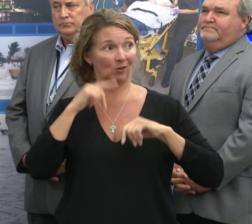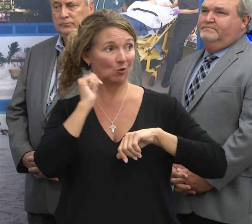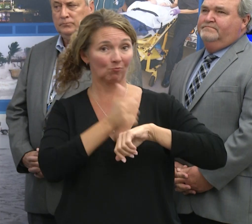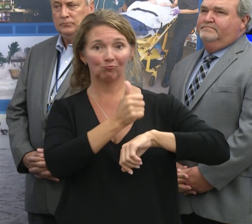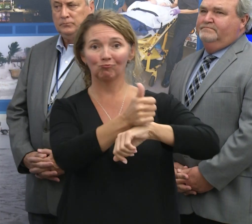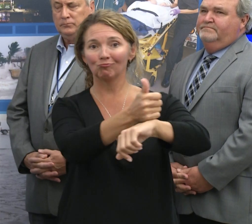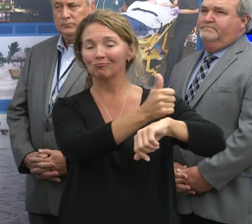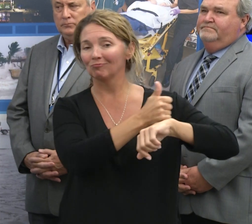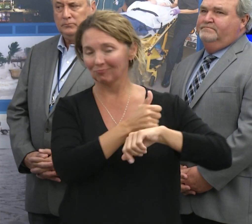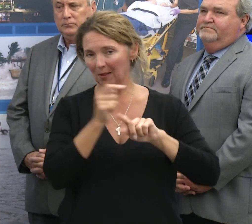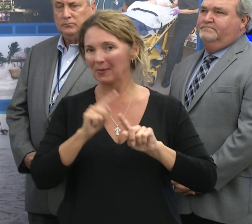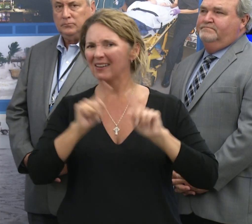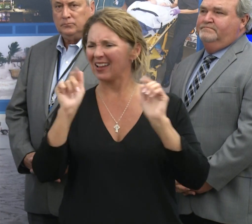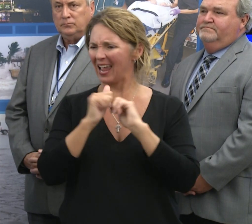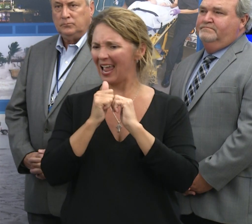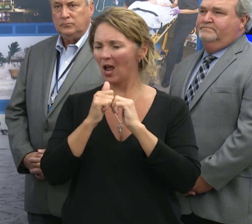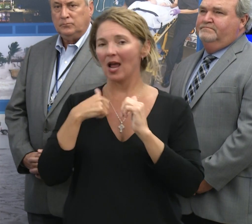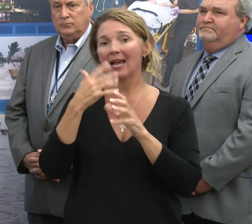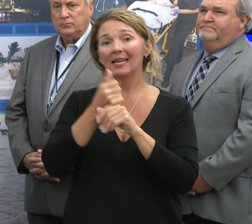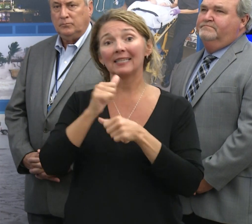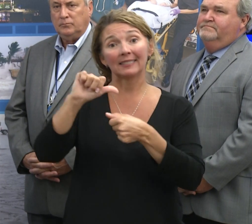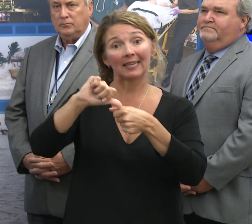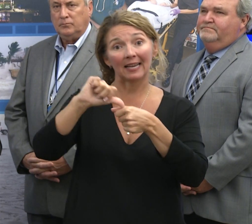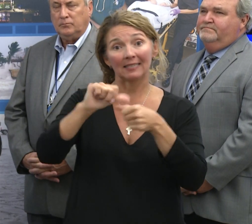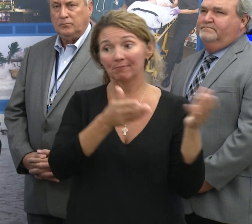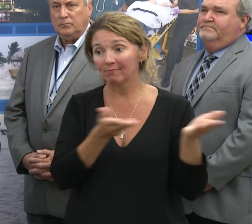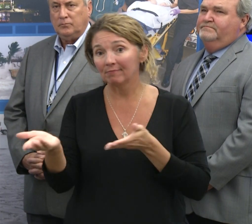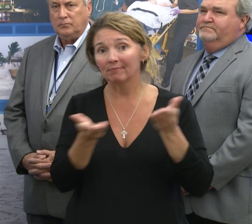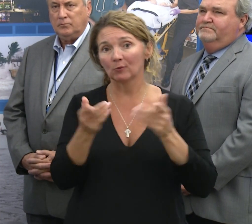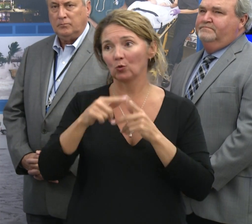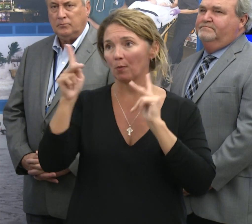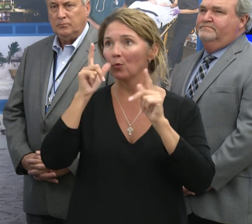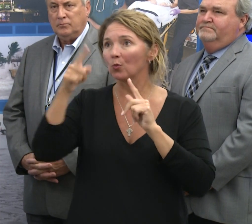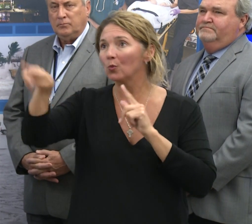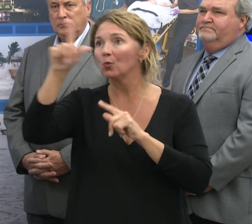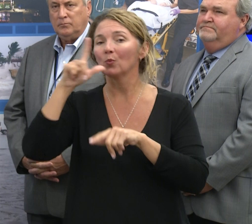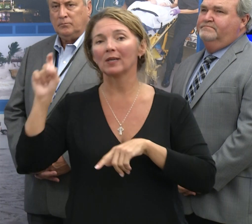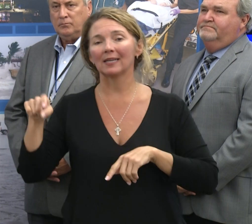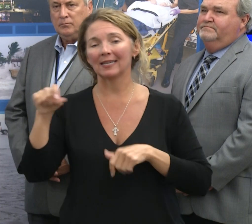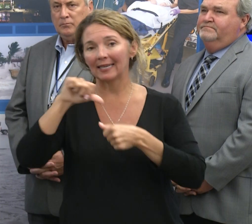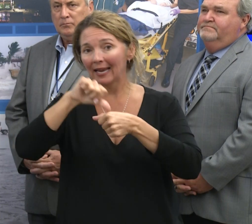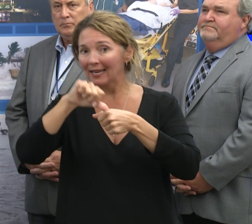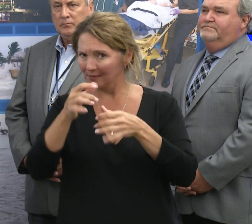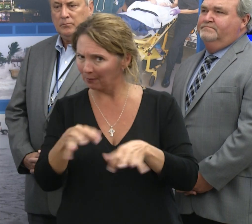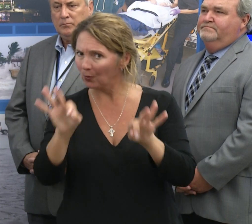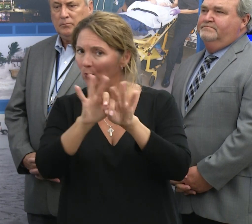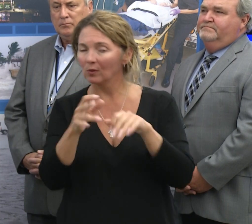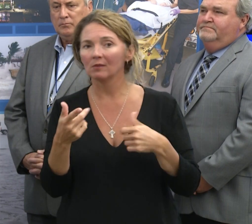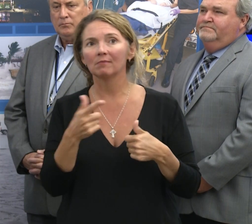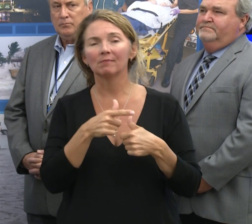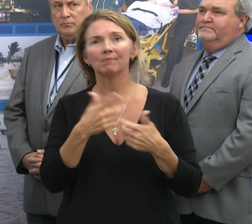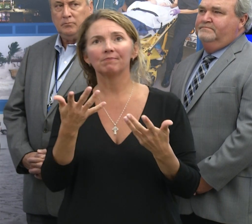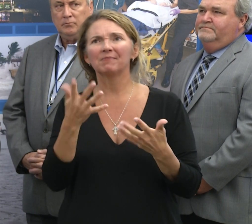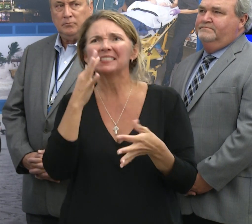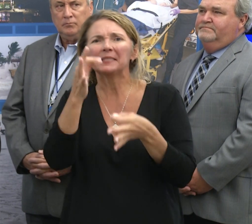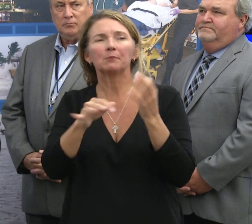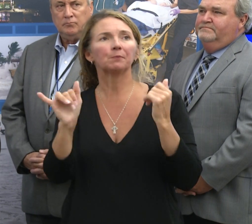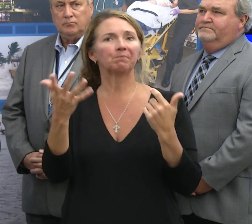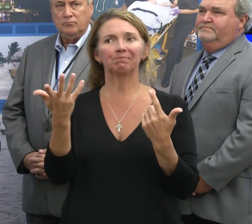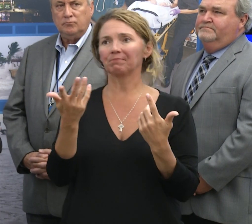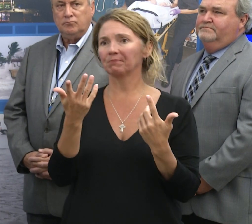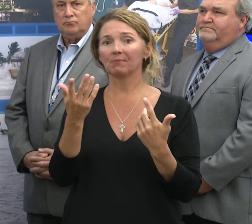We've looked at how we get fuel and get fuel to the people that need it. We look at things as simple as